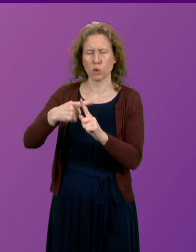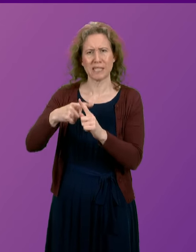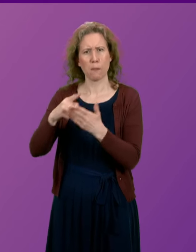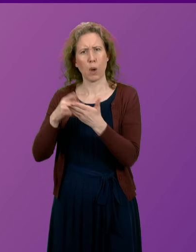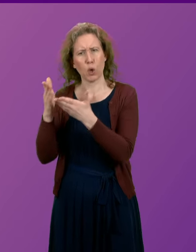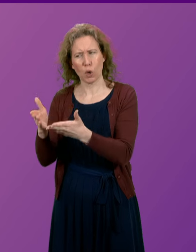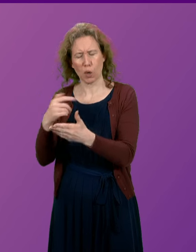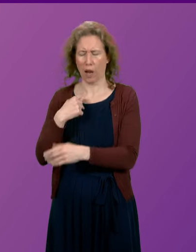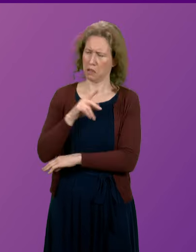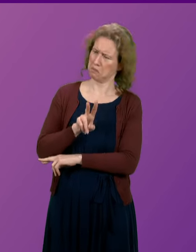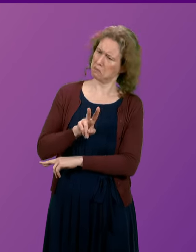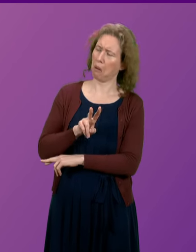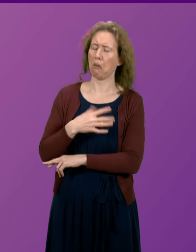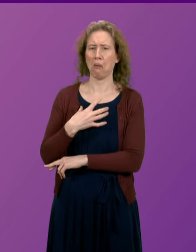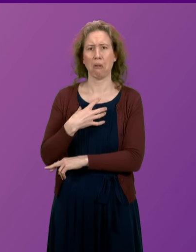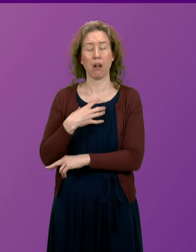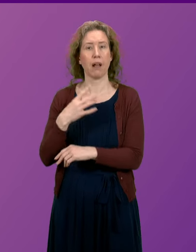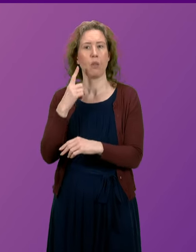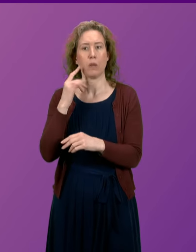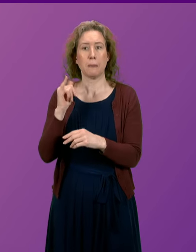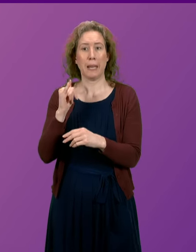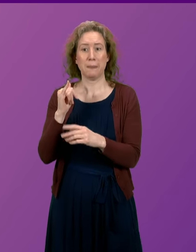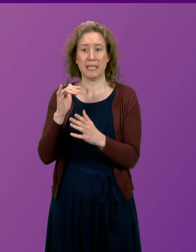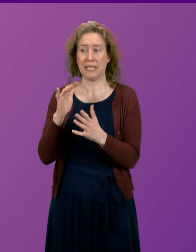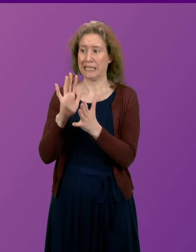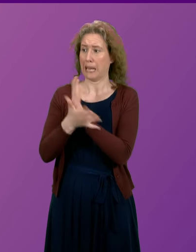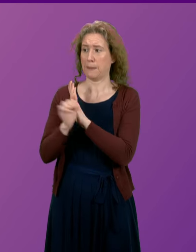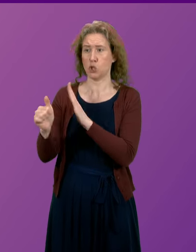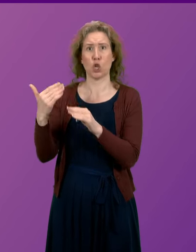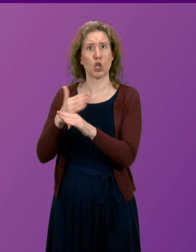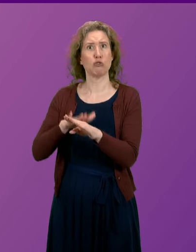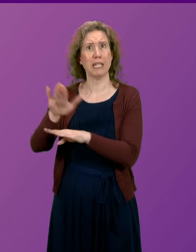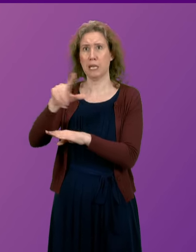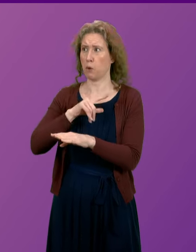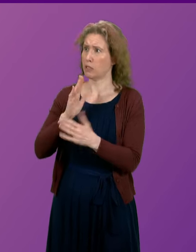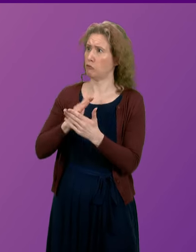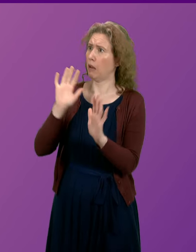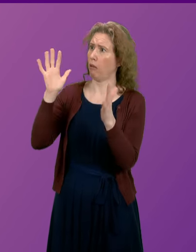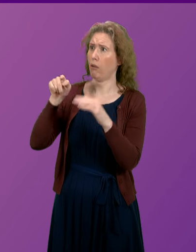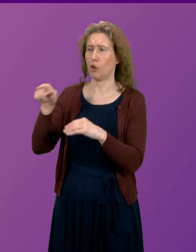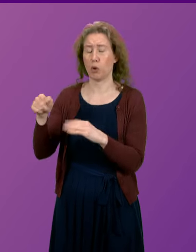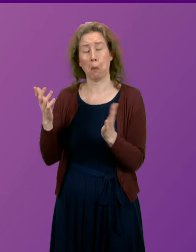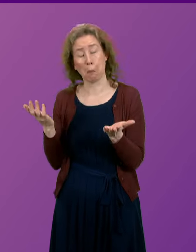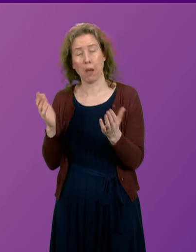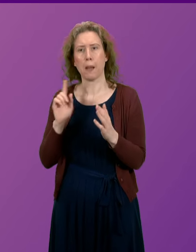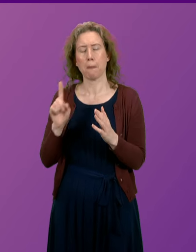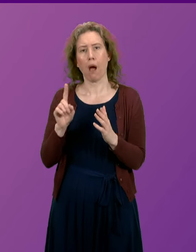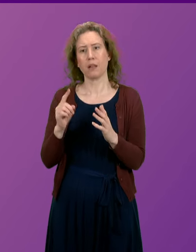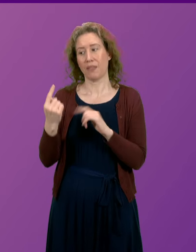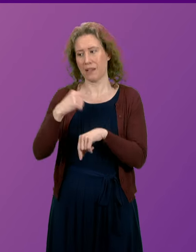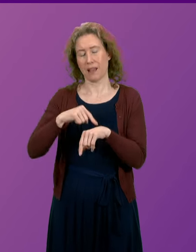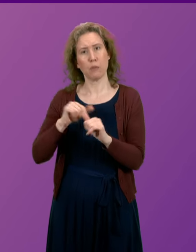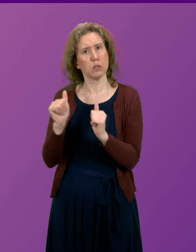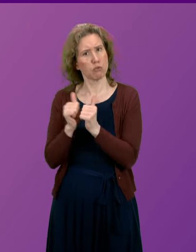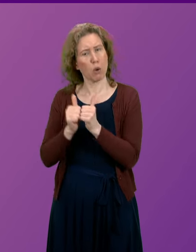he wondered if he had damaged Ms. Hislop's political career and prospects, but it was appropriate commendation,